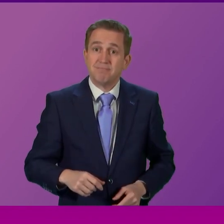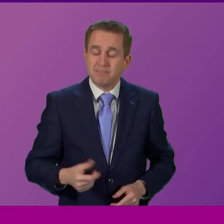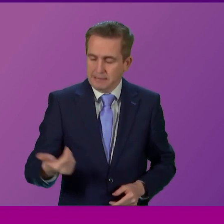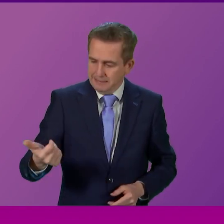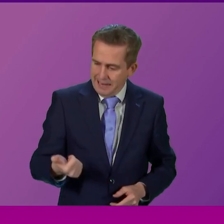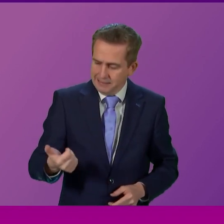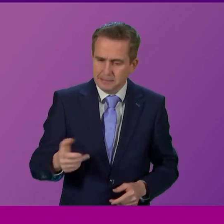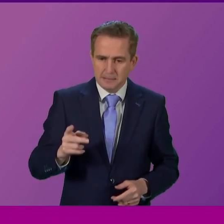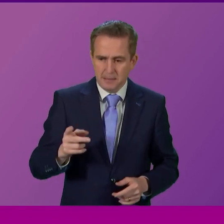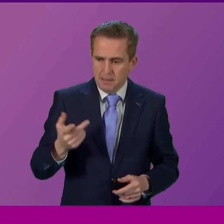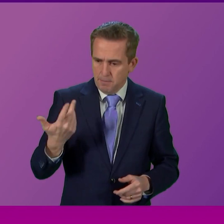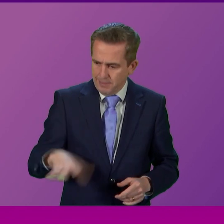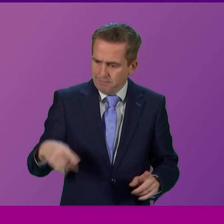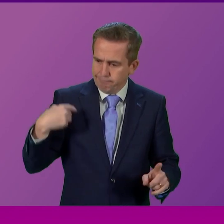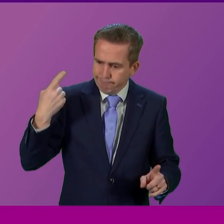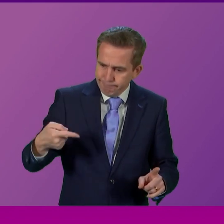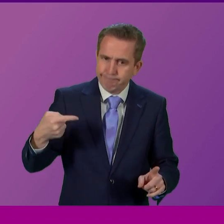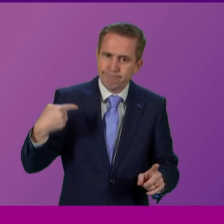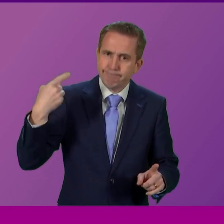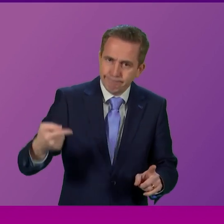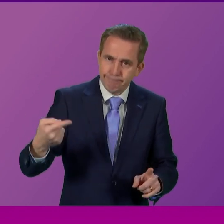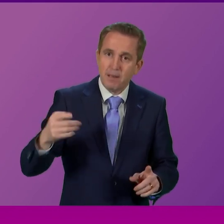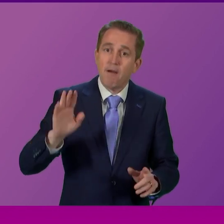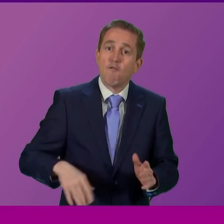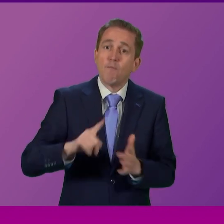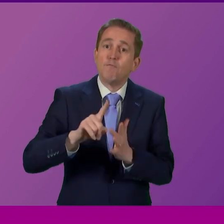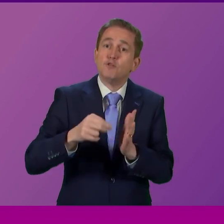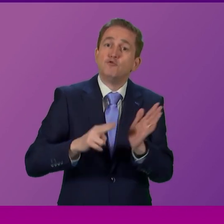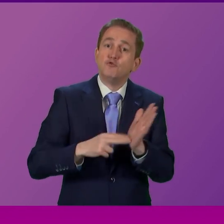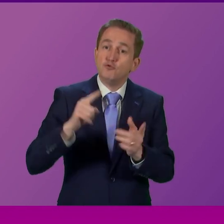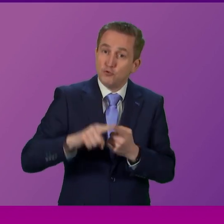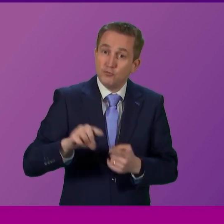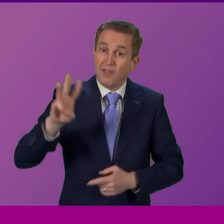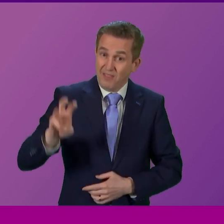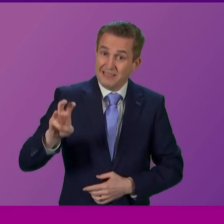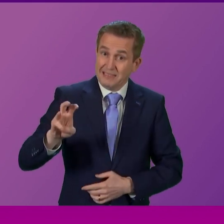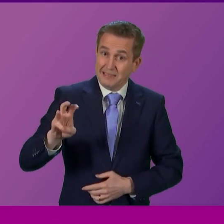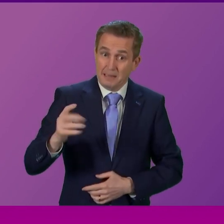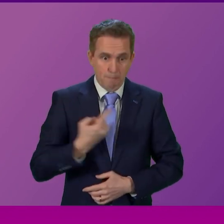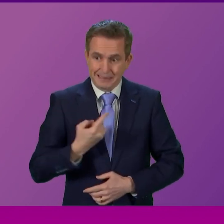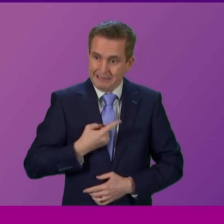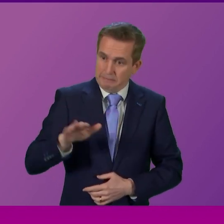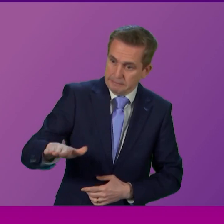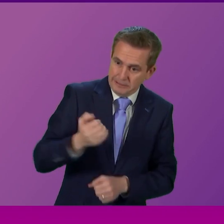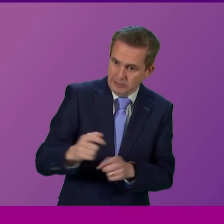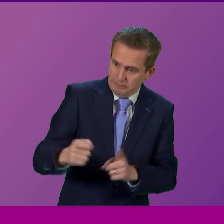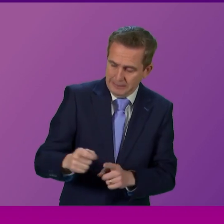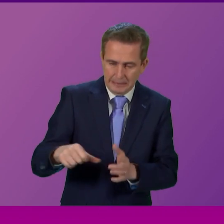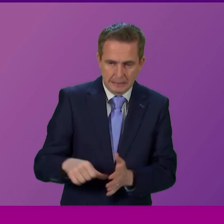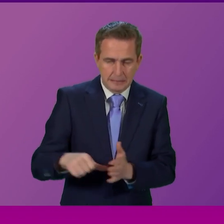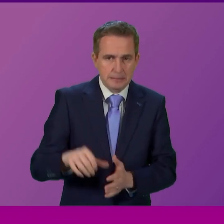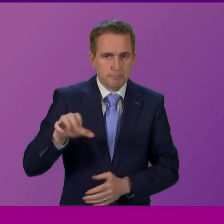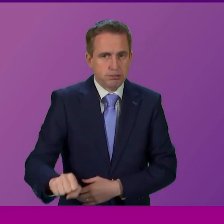similar text I got I've been receiving since June the 13th since I've been trying to access my GP surgery so we are